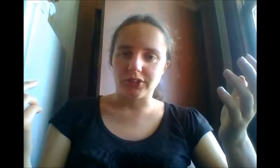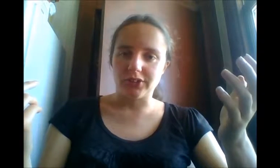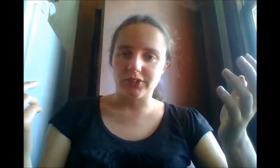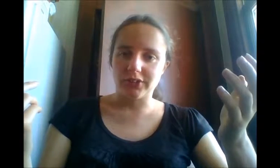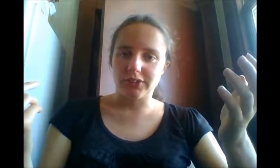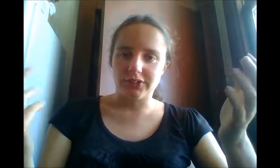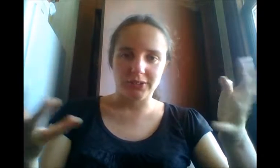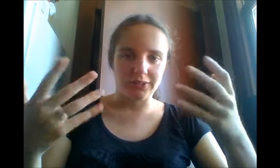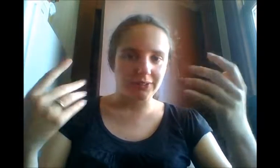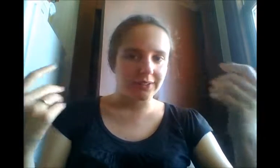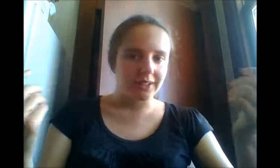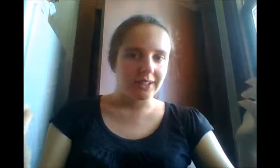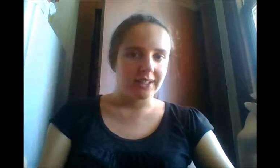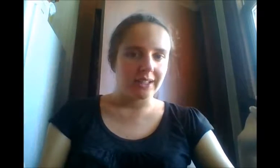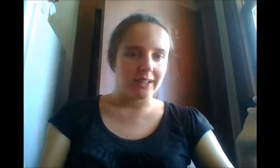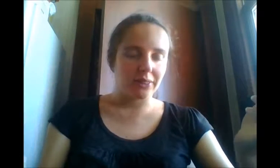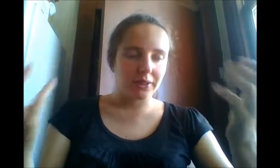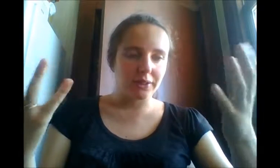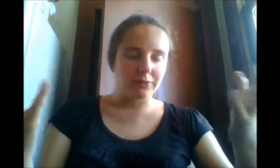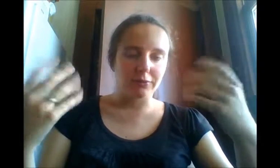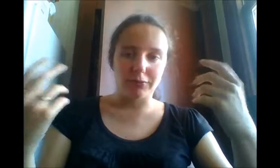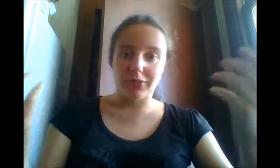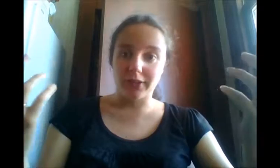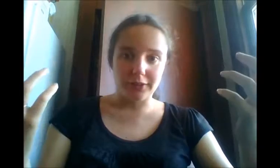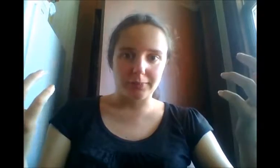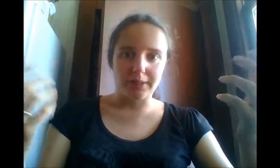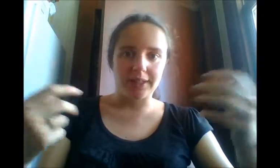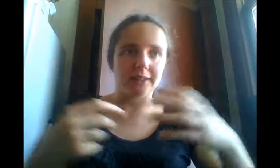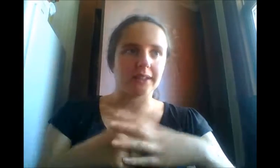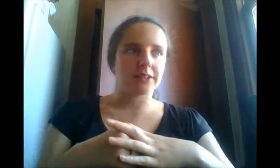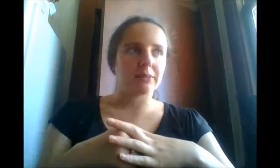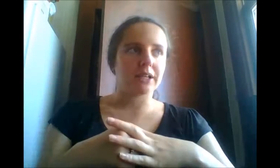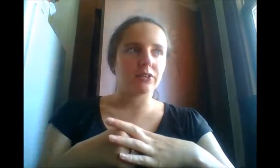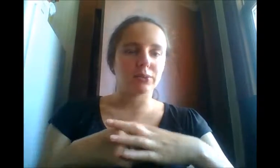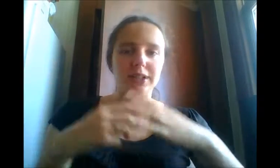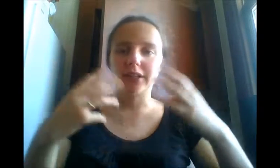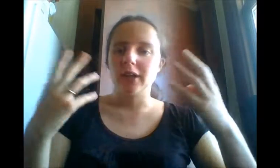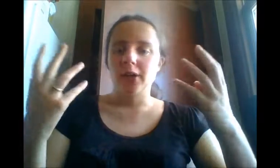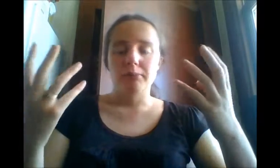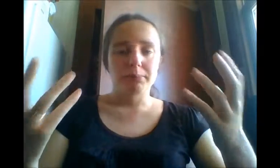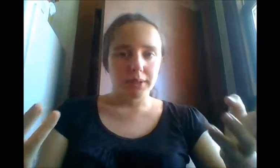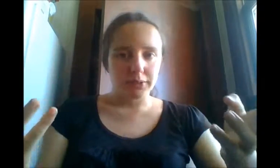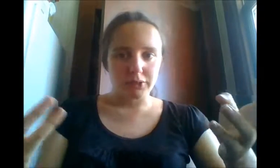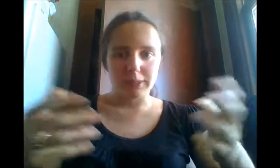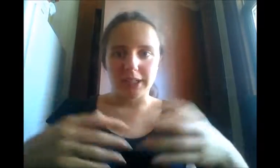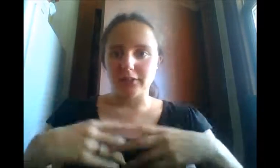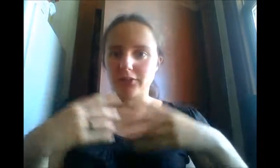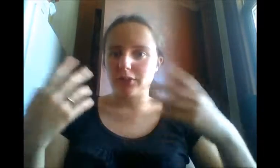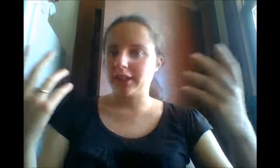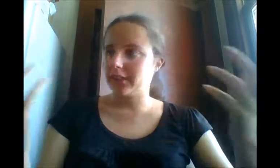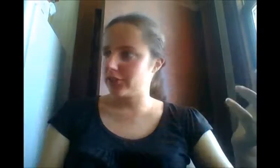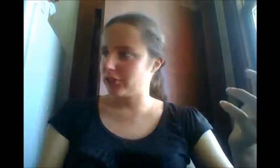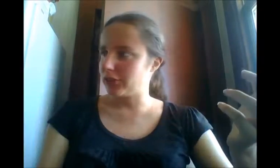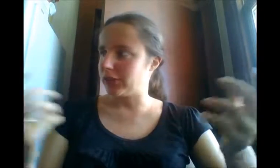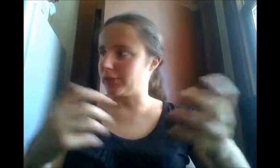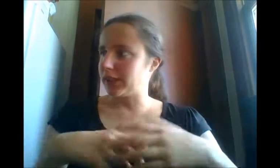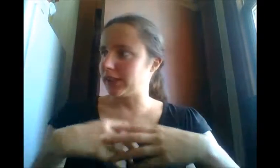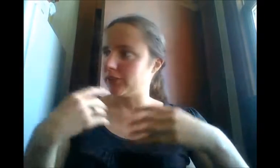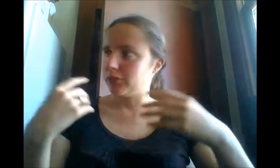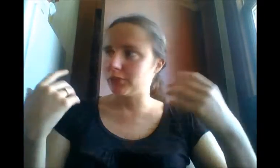for therapy. Like, you may enjoy books, you may enjoy history, you may enjoy